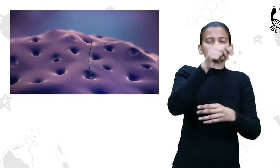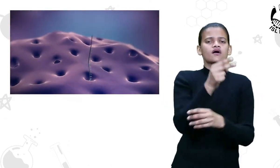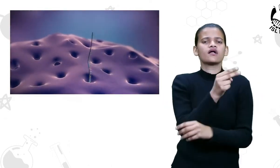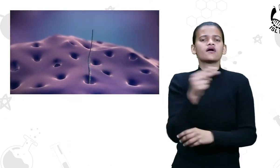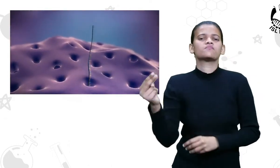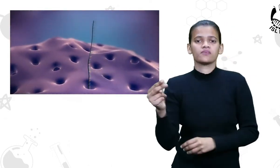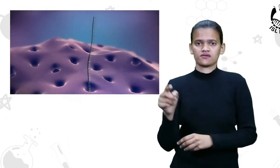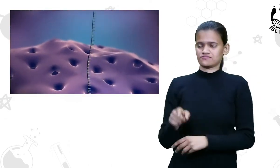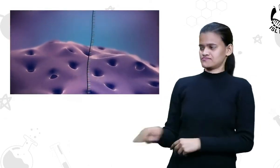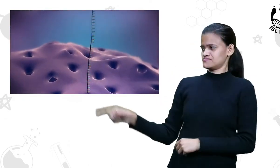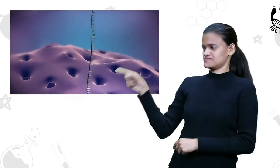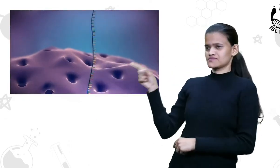the cytoplasm.